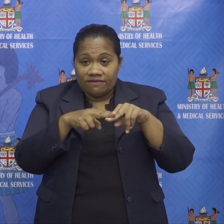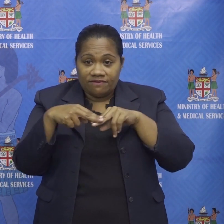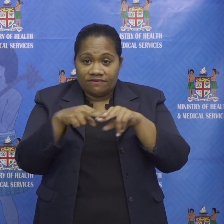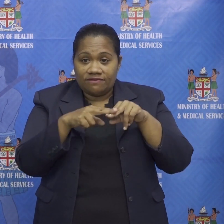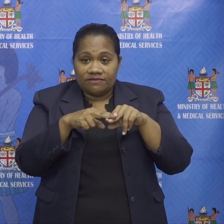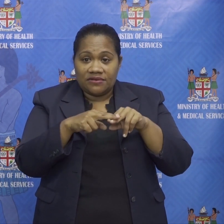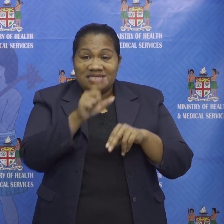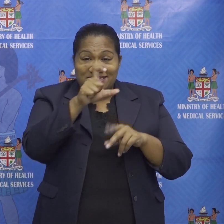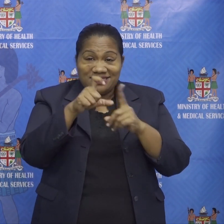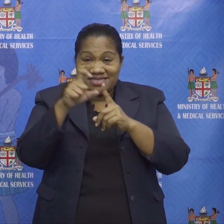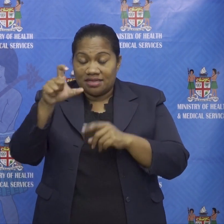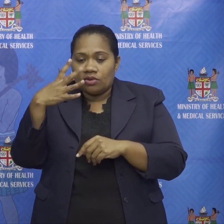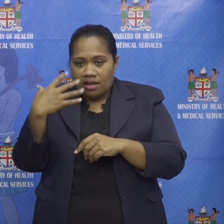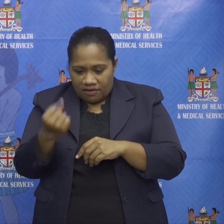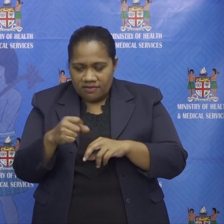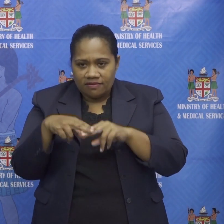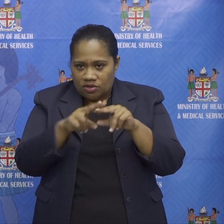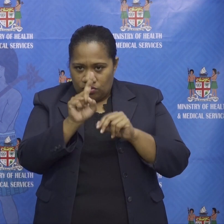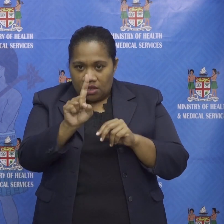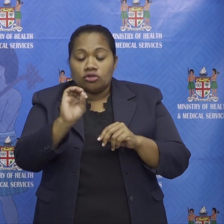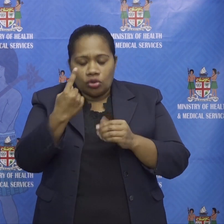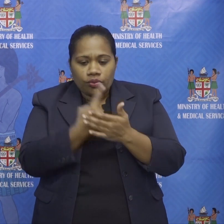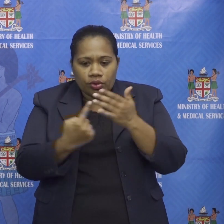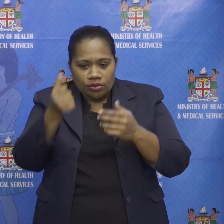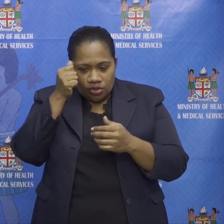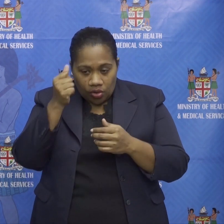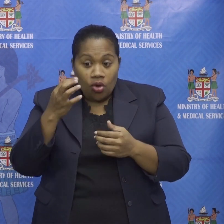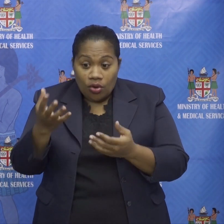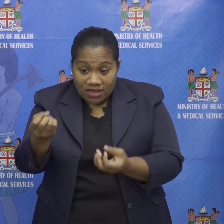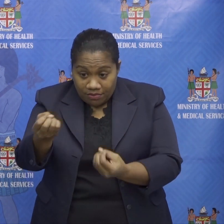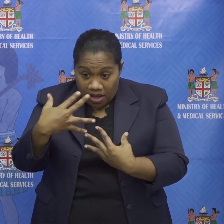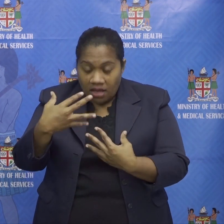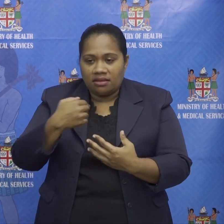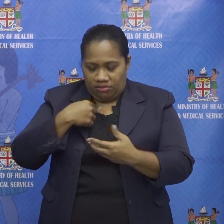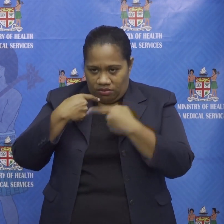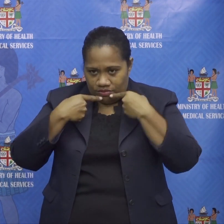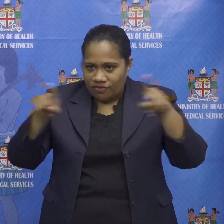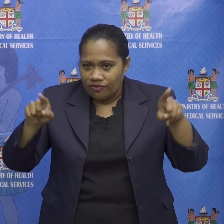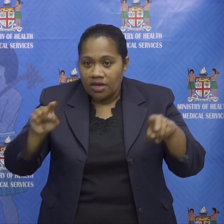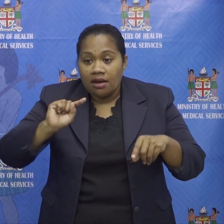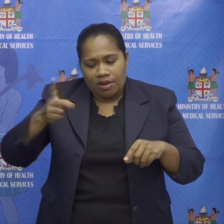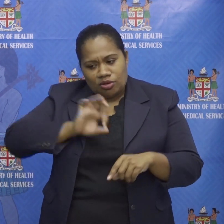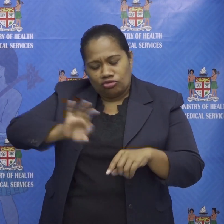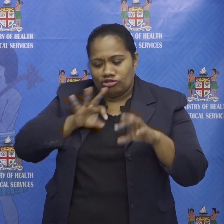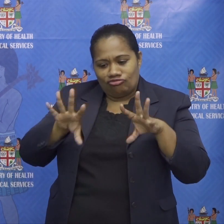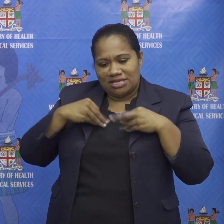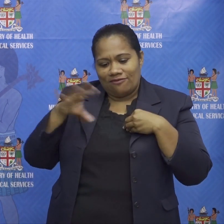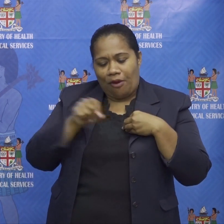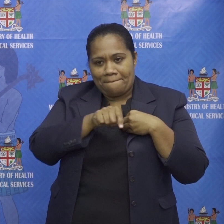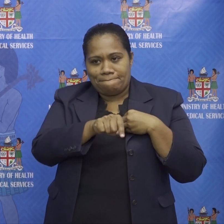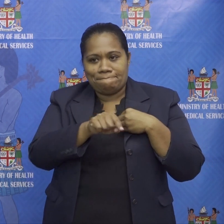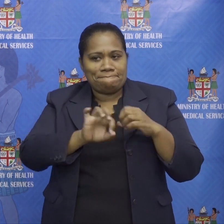cdc in fiji so we only know that that's the only source they tell me then i don't think we haven't received a certificate